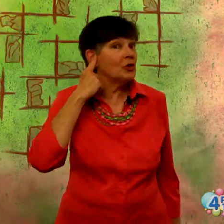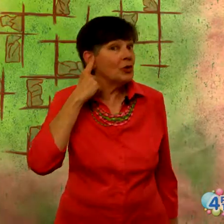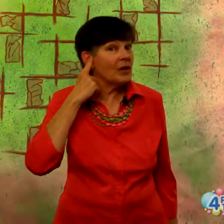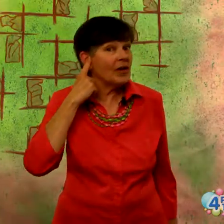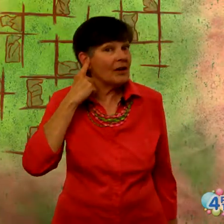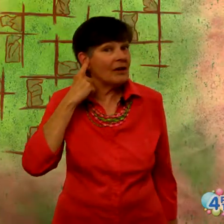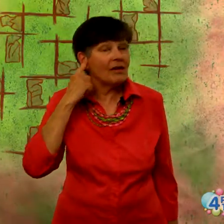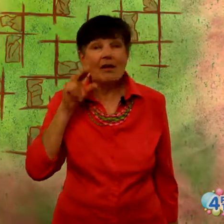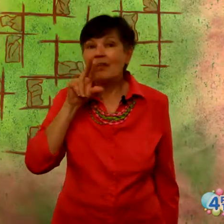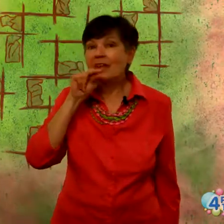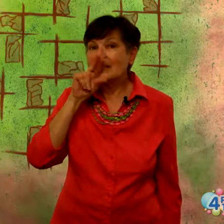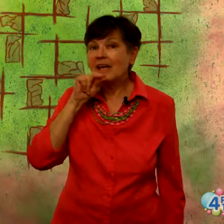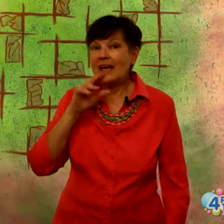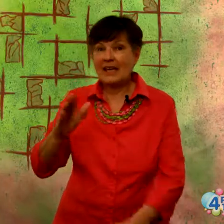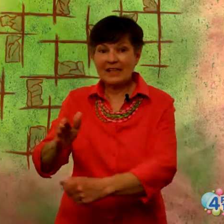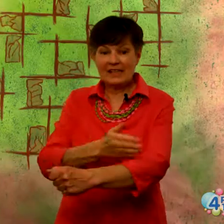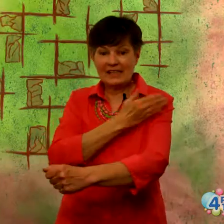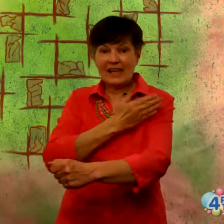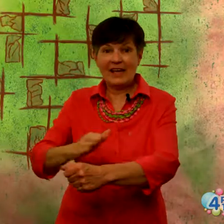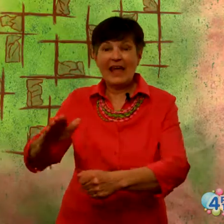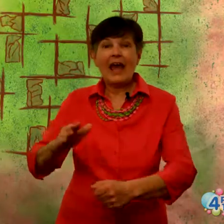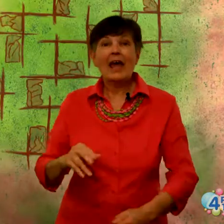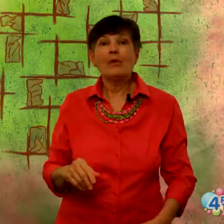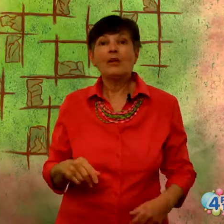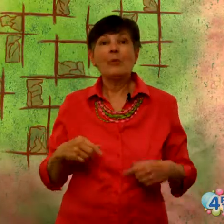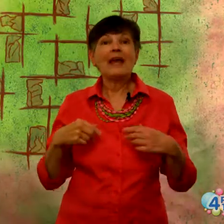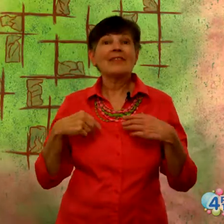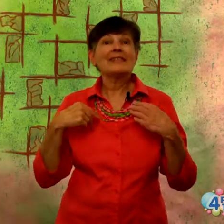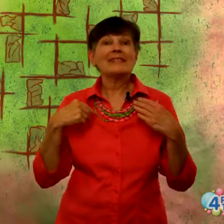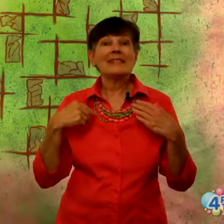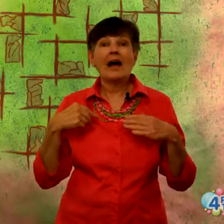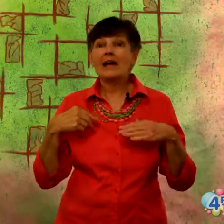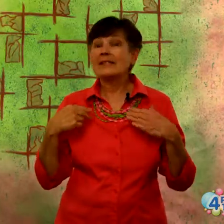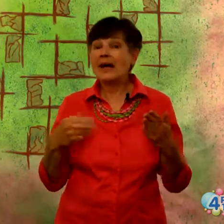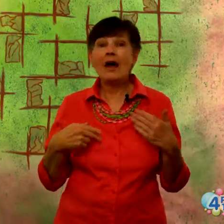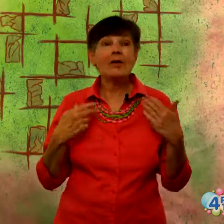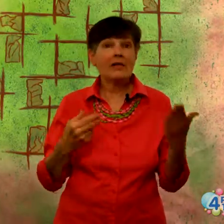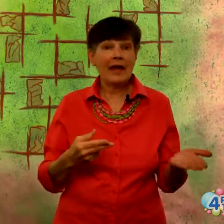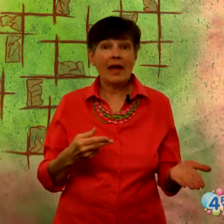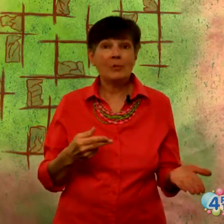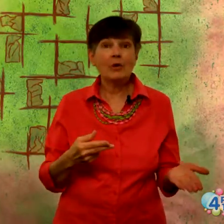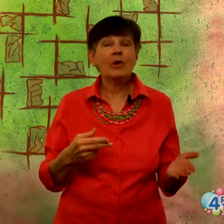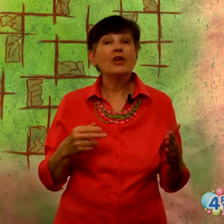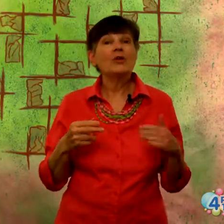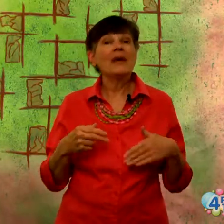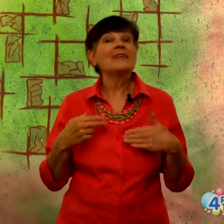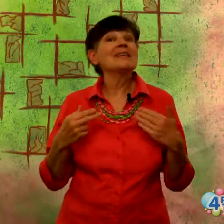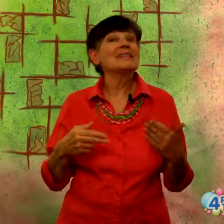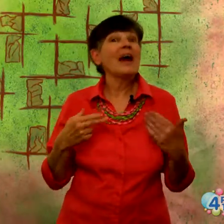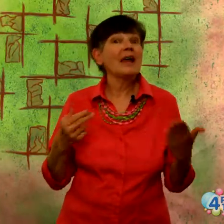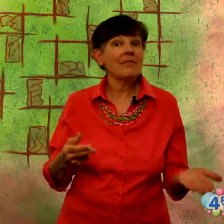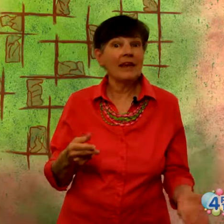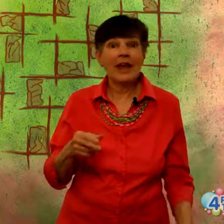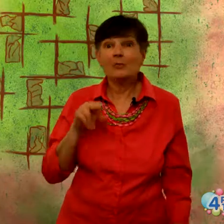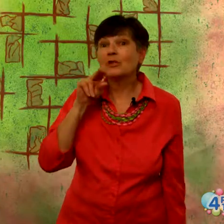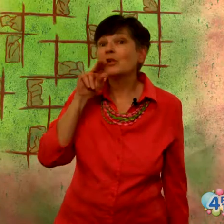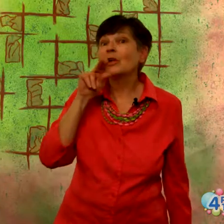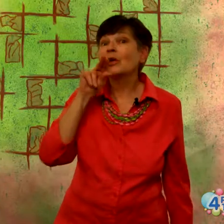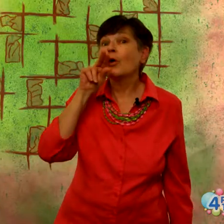you hear the ducky sing? And when you make the sound of the animal, you make the sign of the animal. So then it'll go